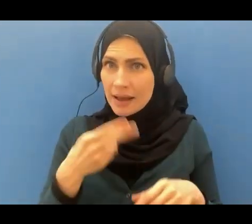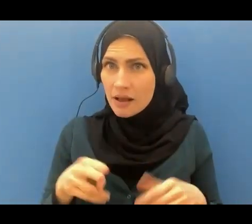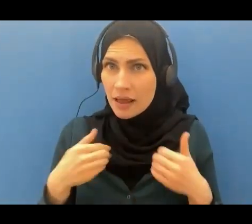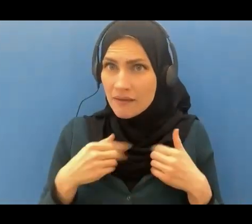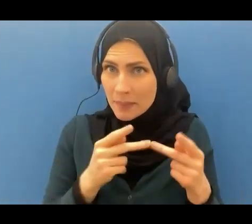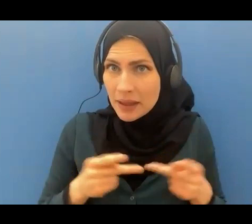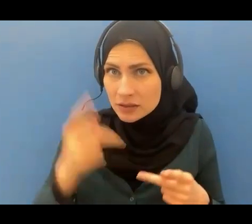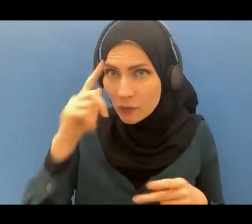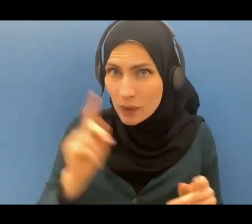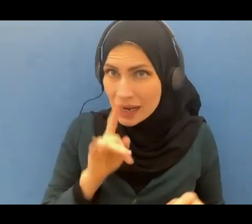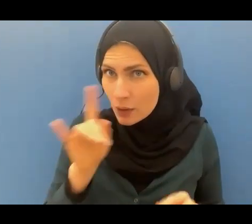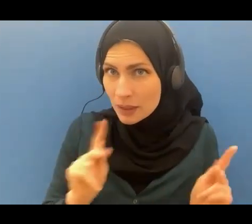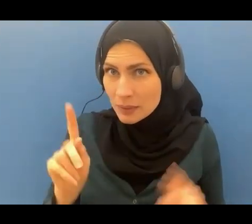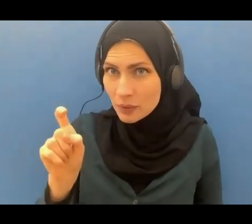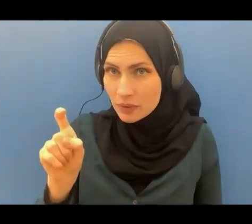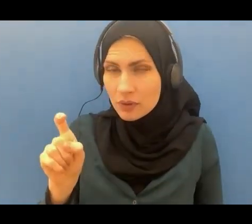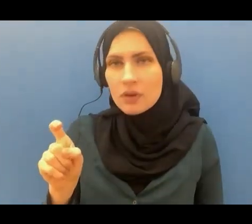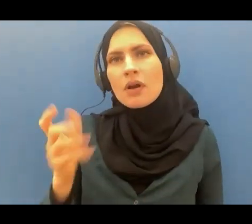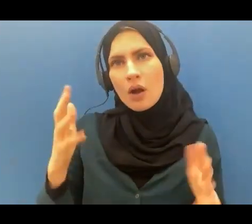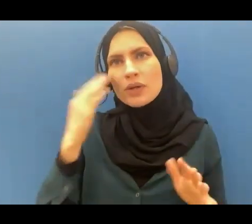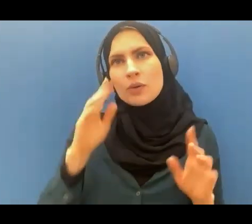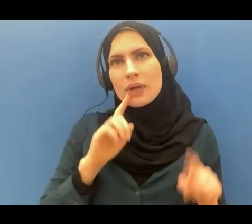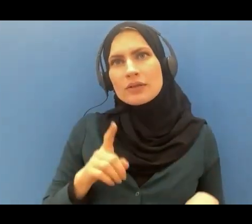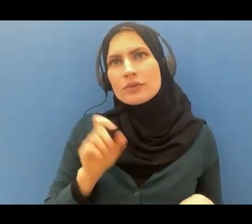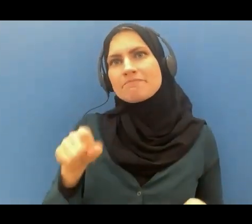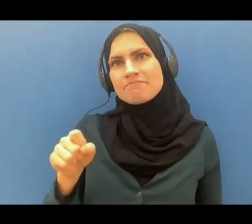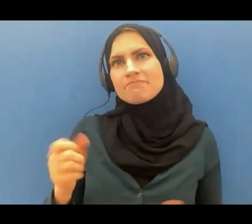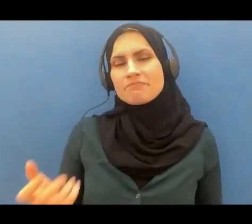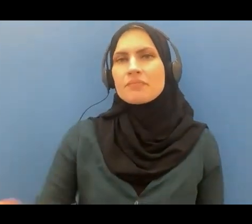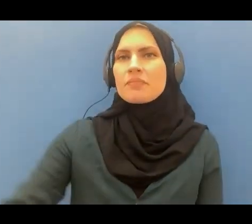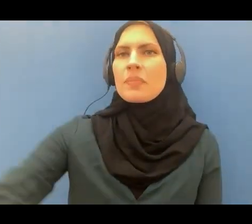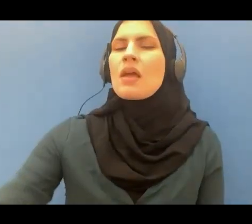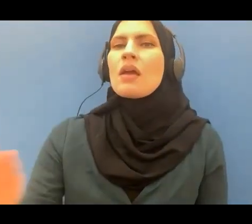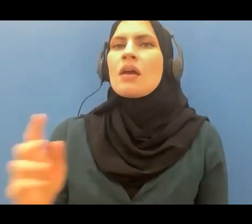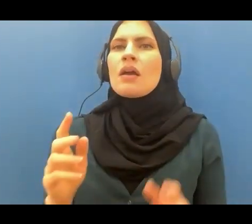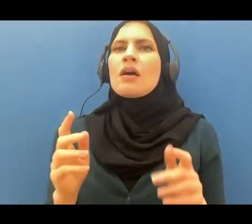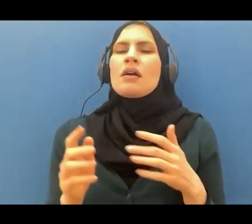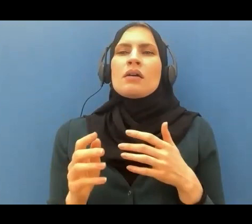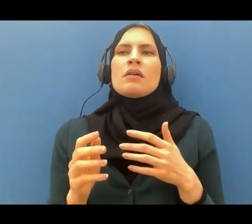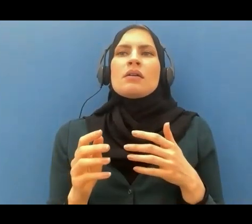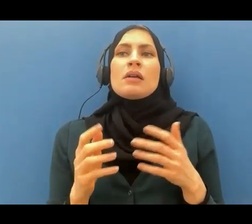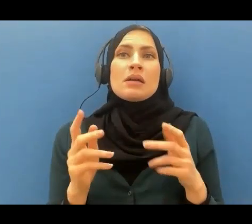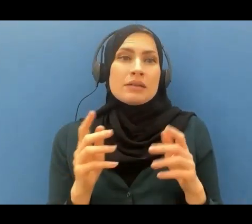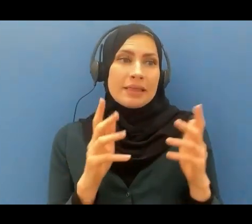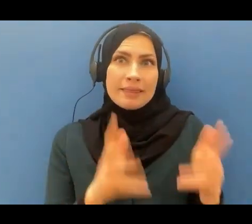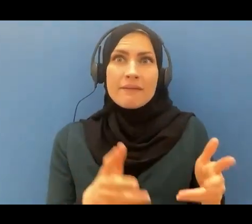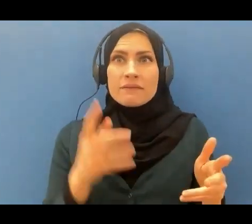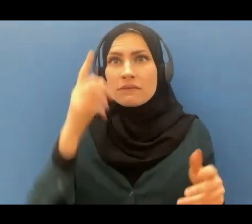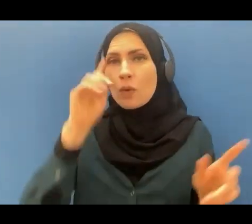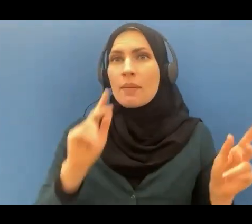thing that is left there for those arrogant liars who denied Allah